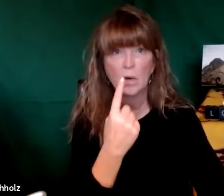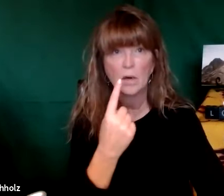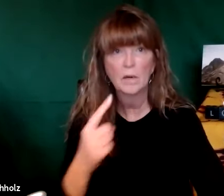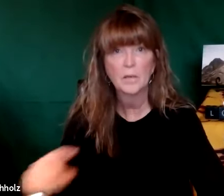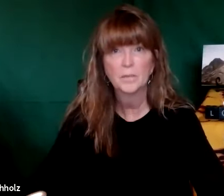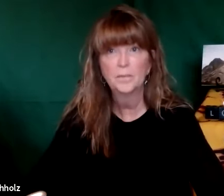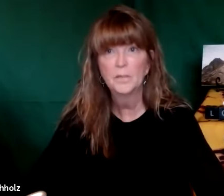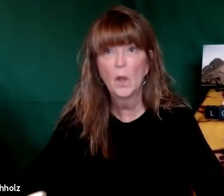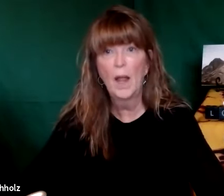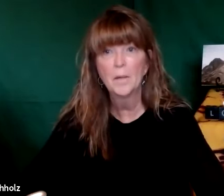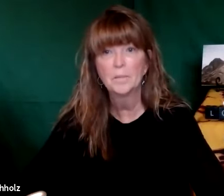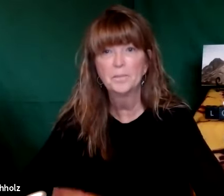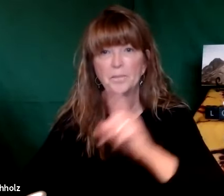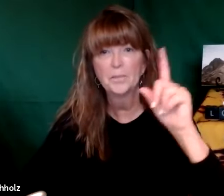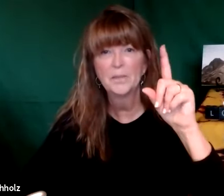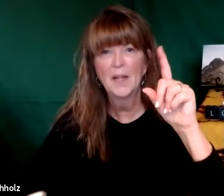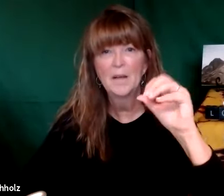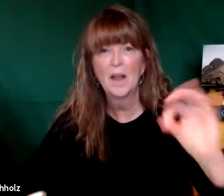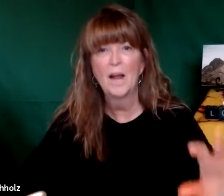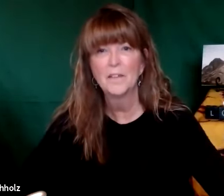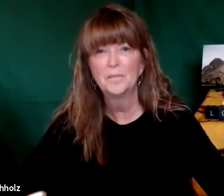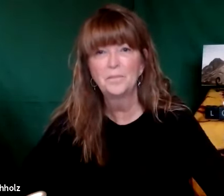take time to be totally alone i want to say that again